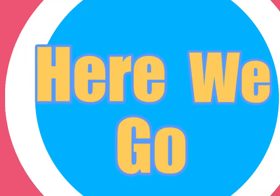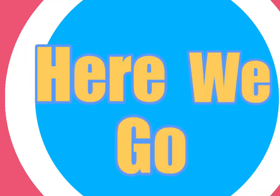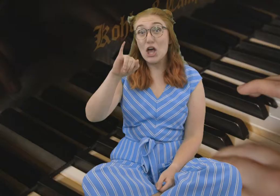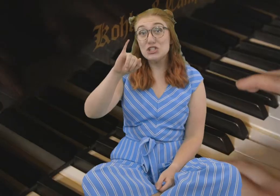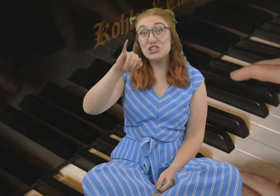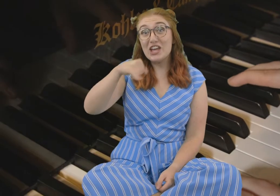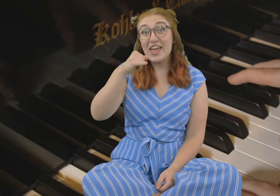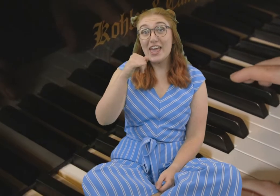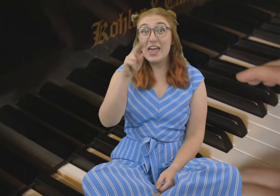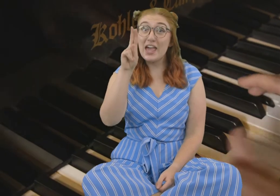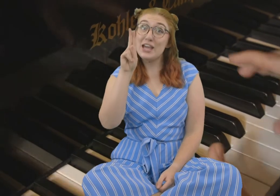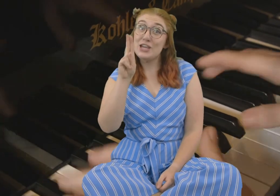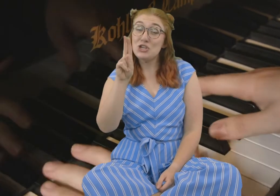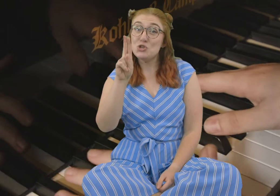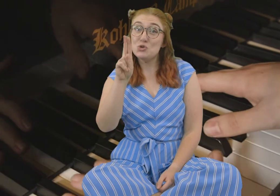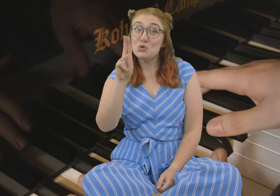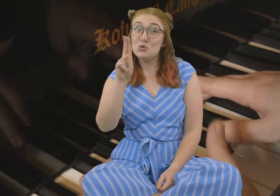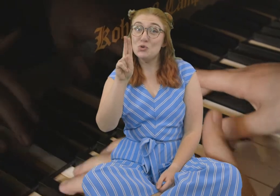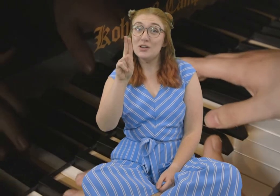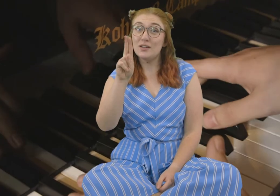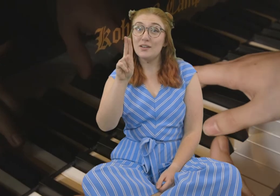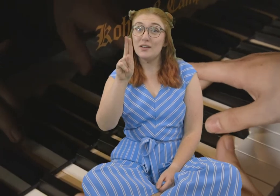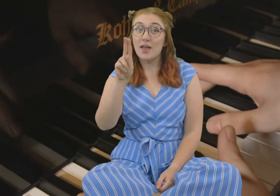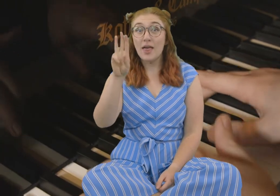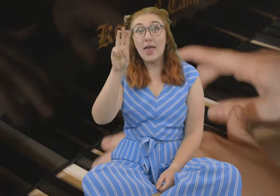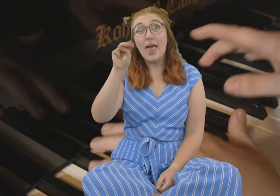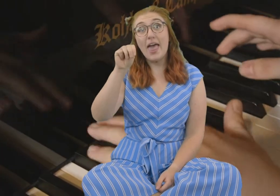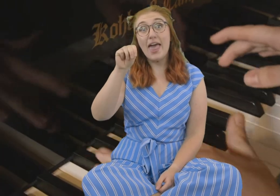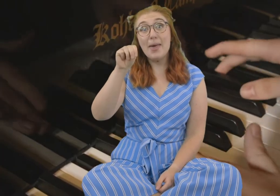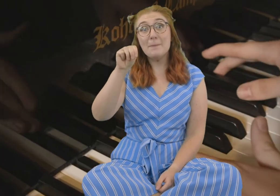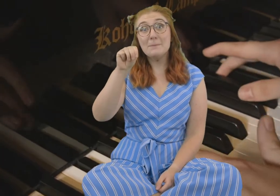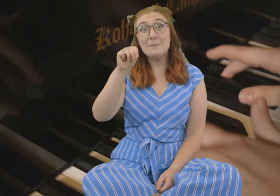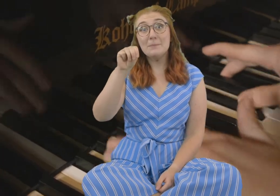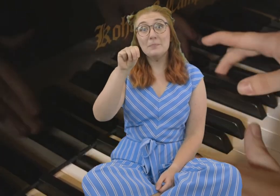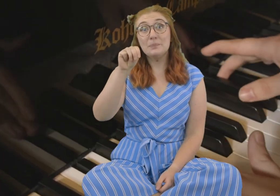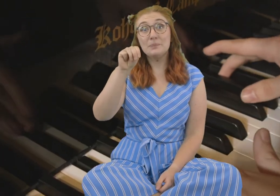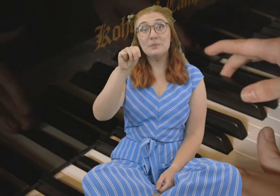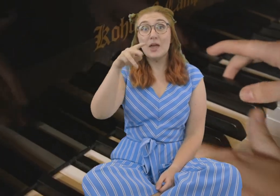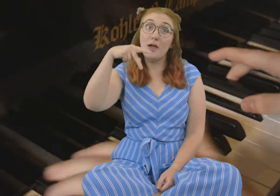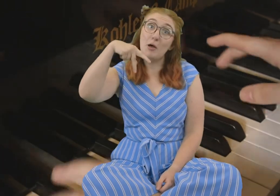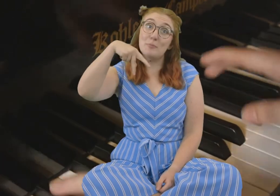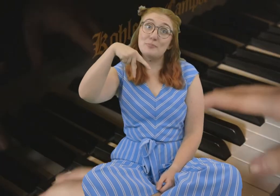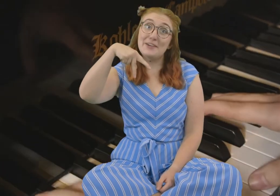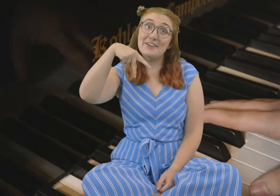J-U-M-P,